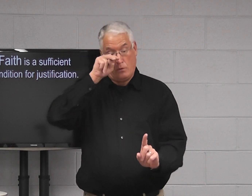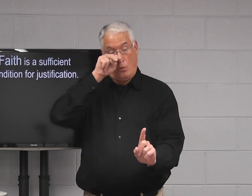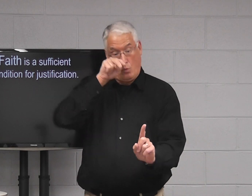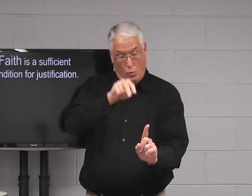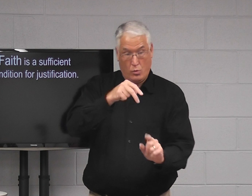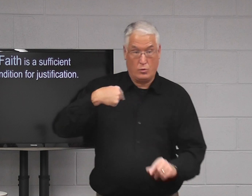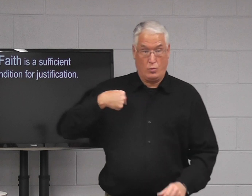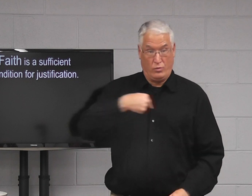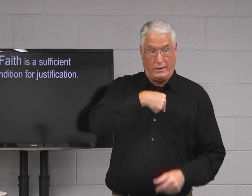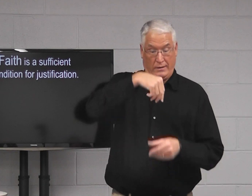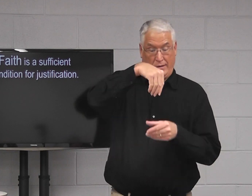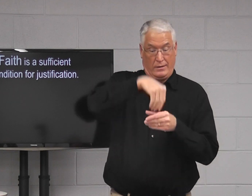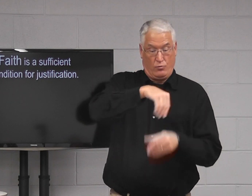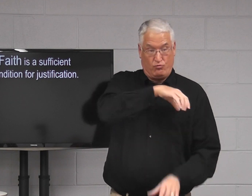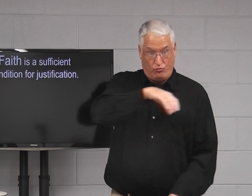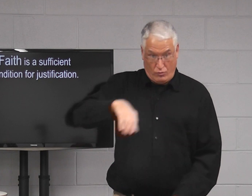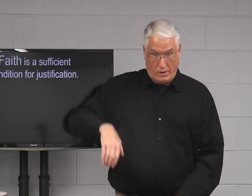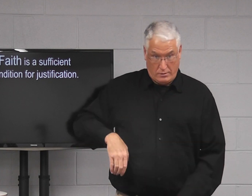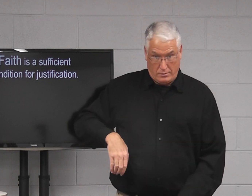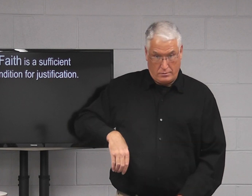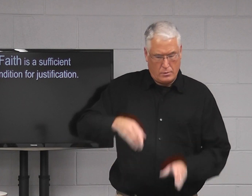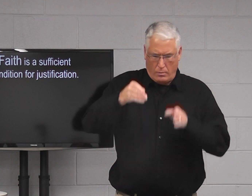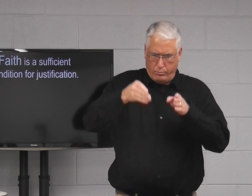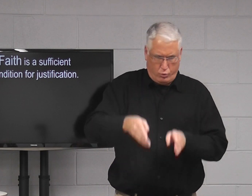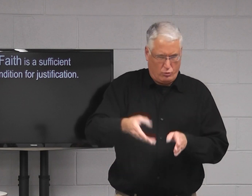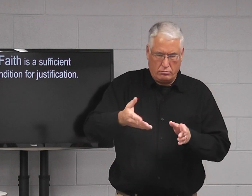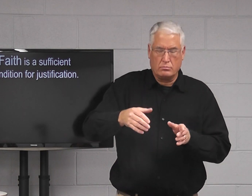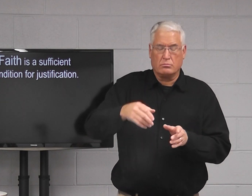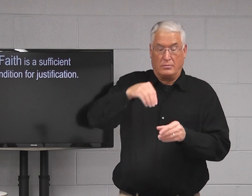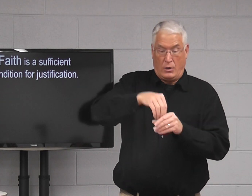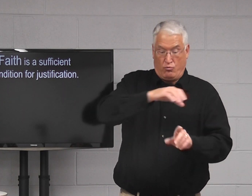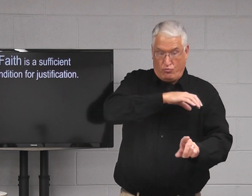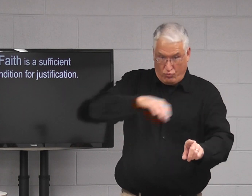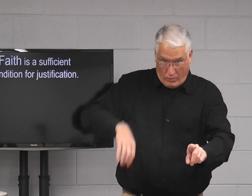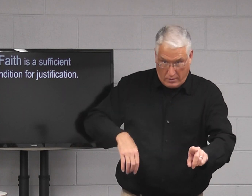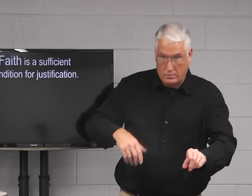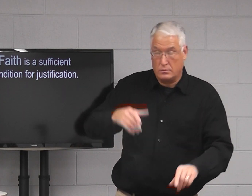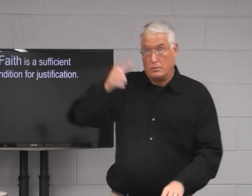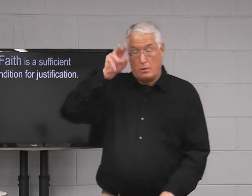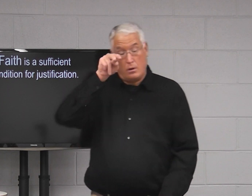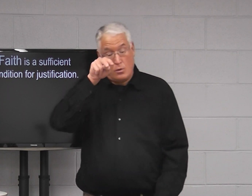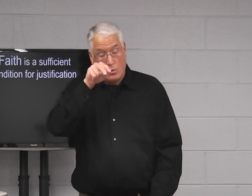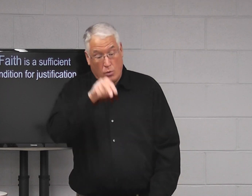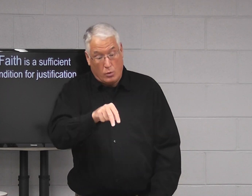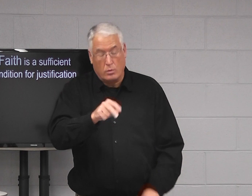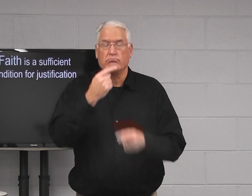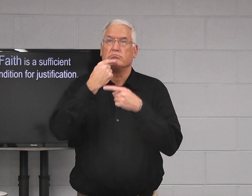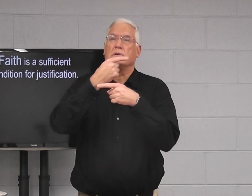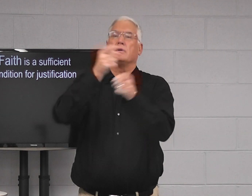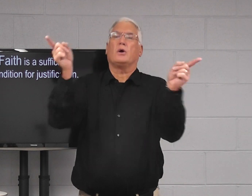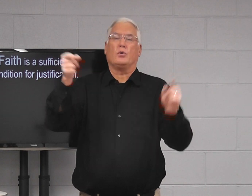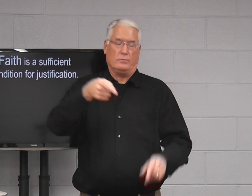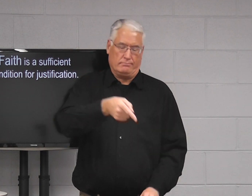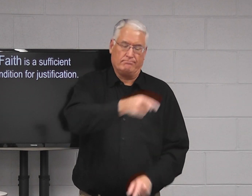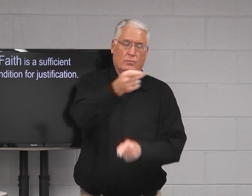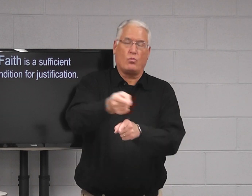God looks at us when we are in Christ, and that person's in Christ. When God sees us, he